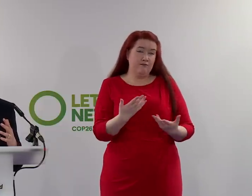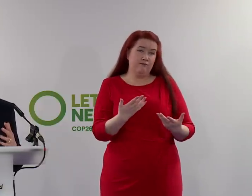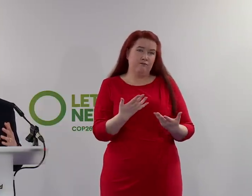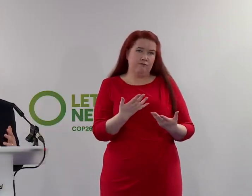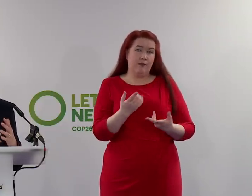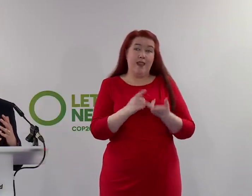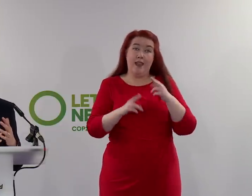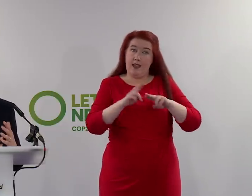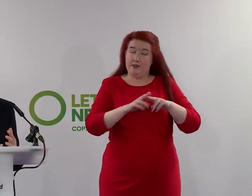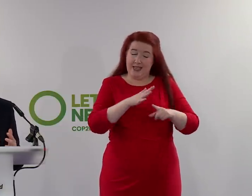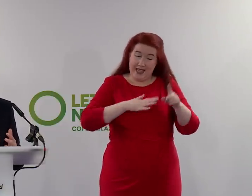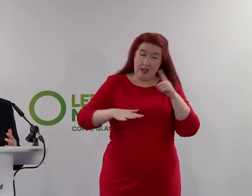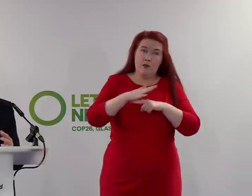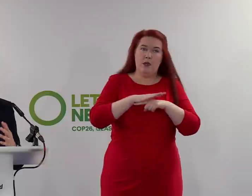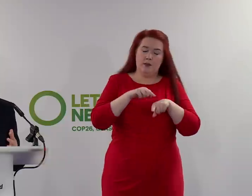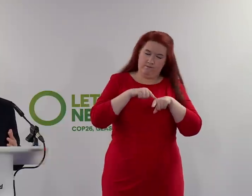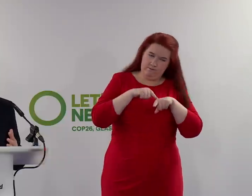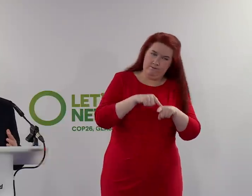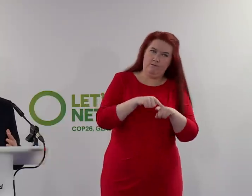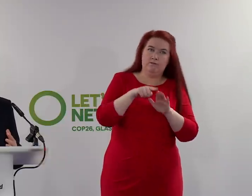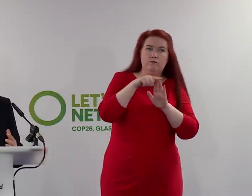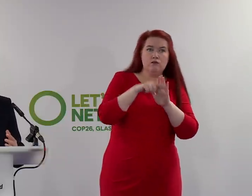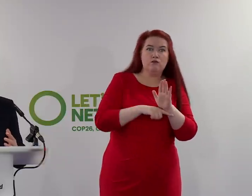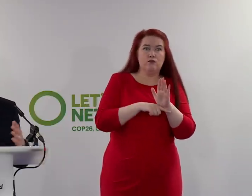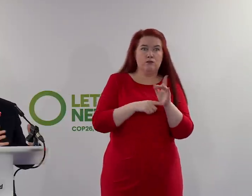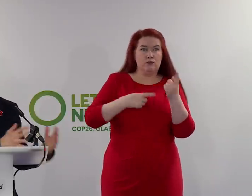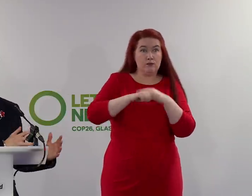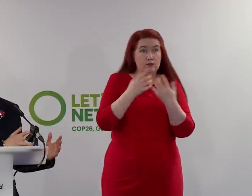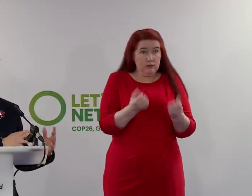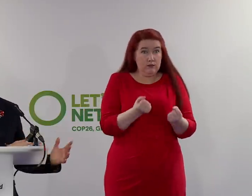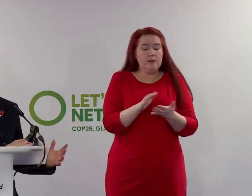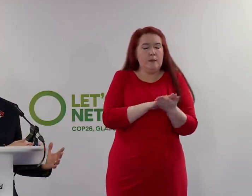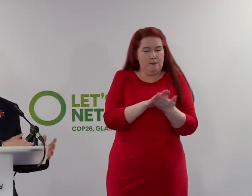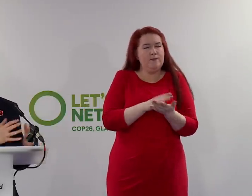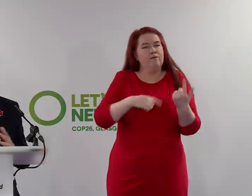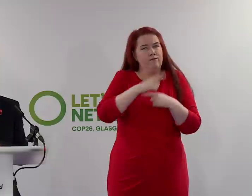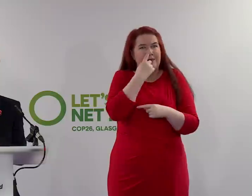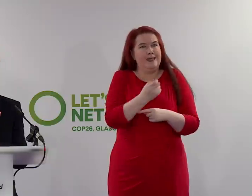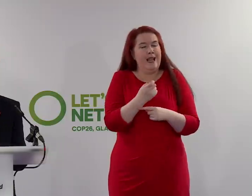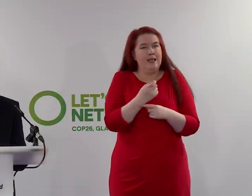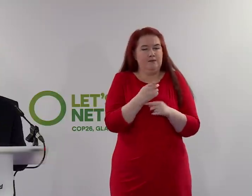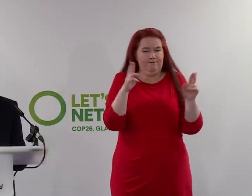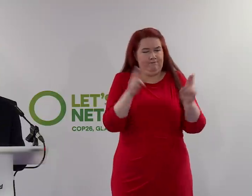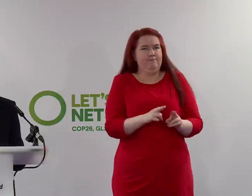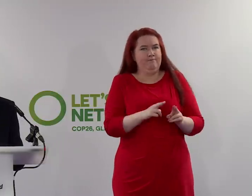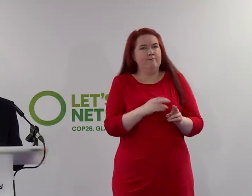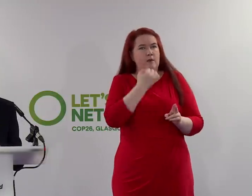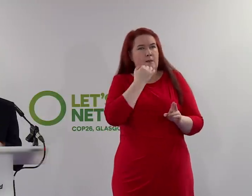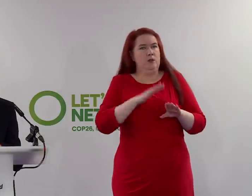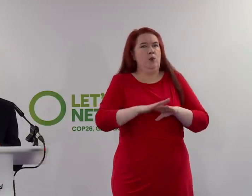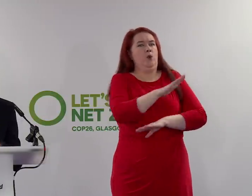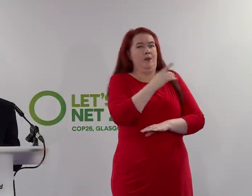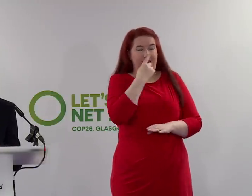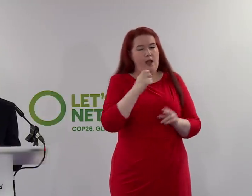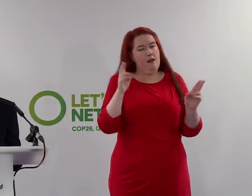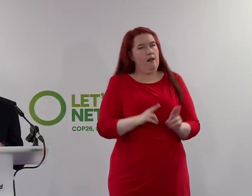everybody complies with all of the mitigations in place, we should be able to minimise the risks of rising transmission. So